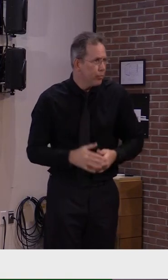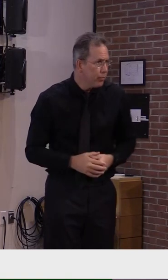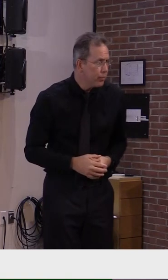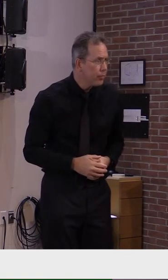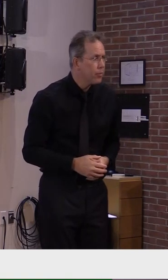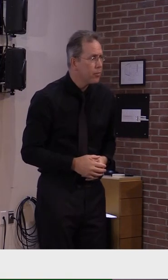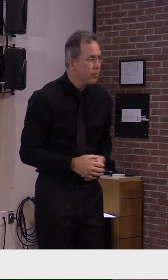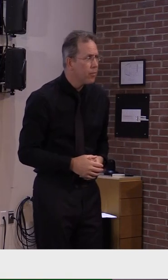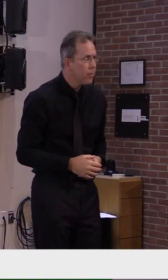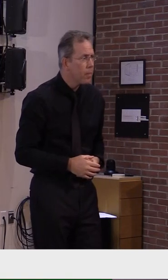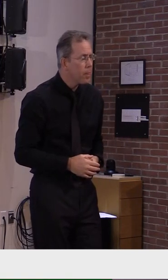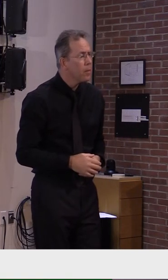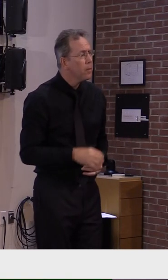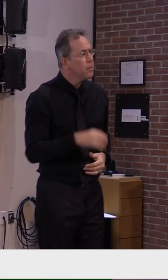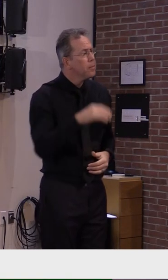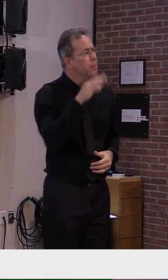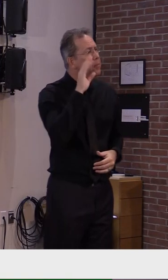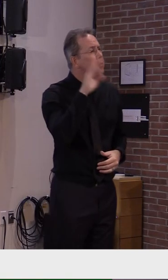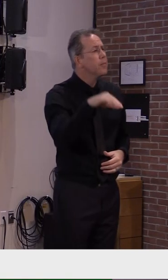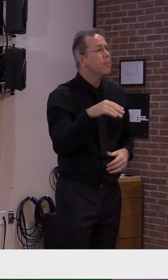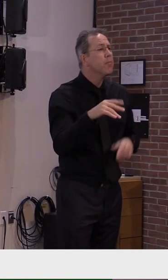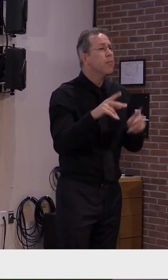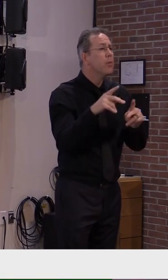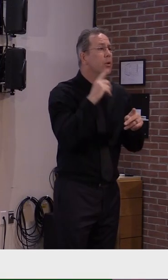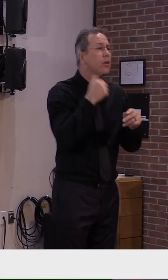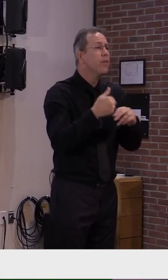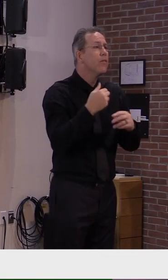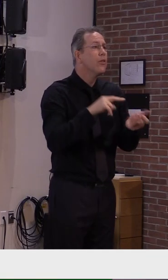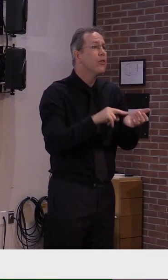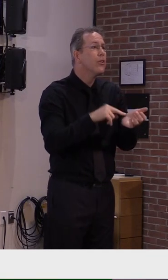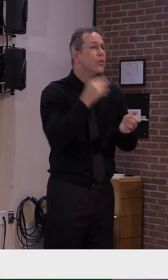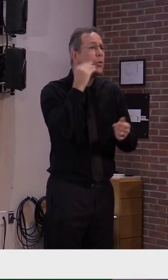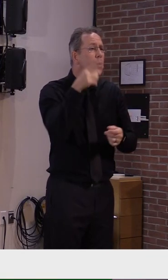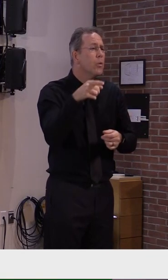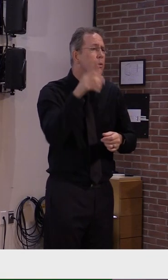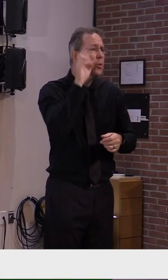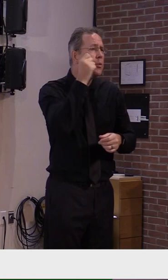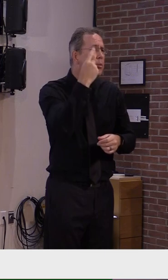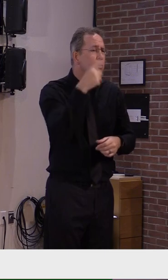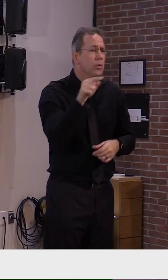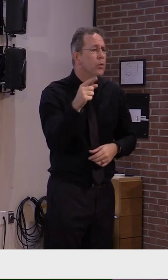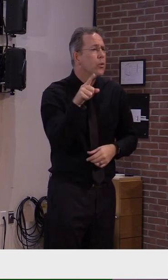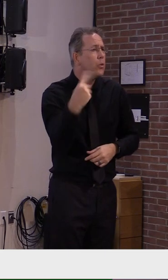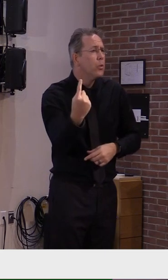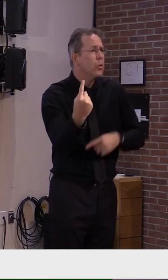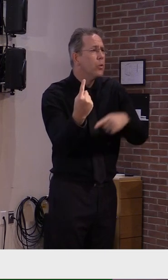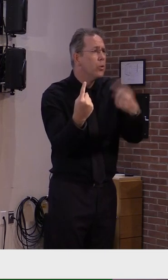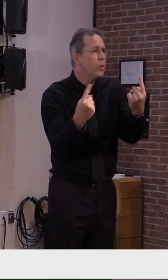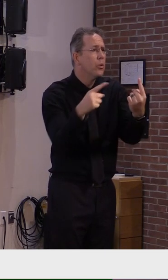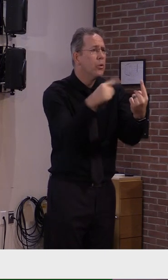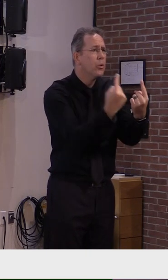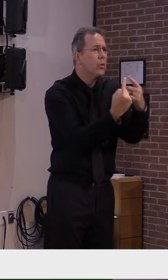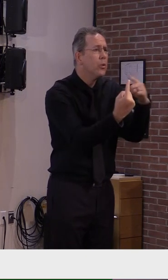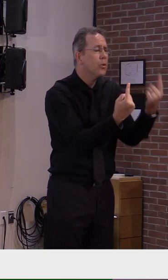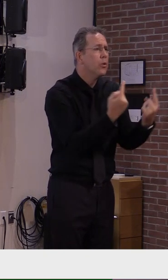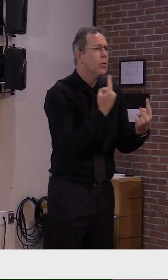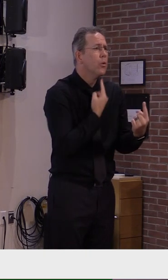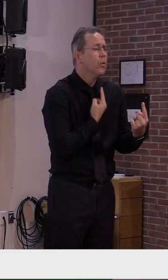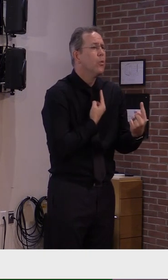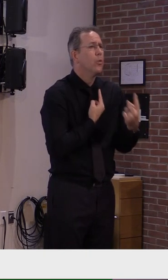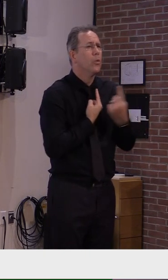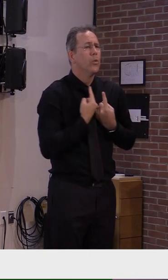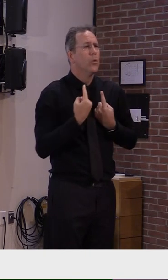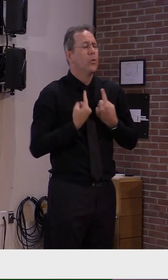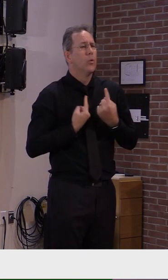long-term care residents are missing their families and that families are missing their loved ones. And